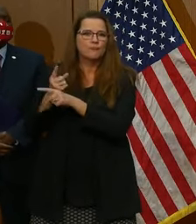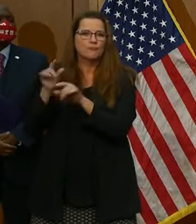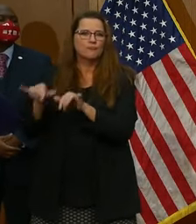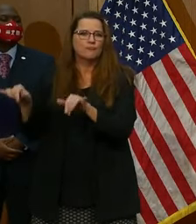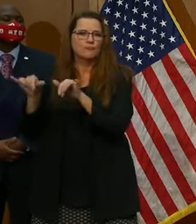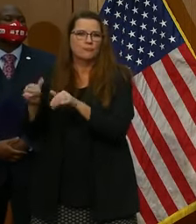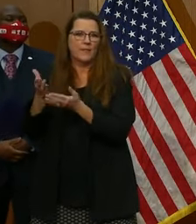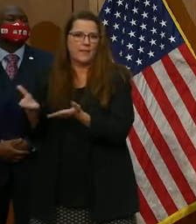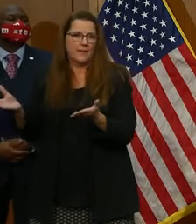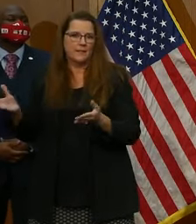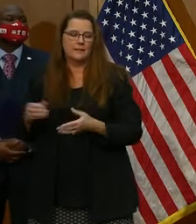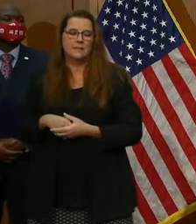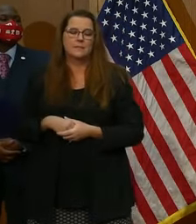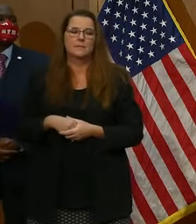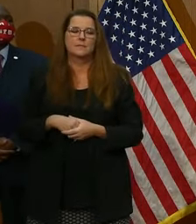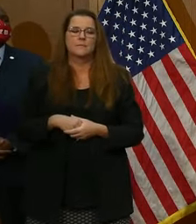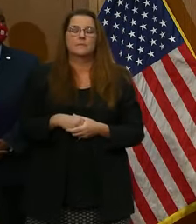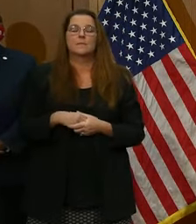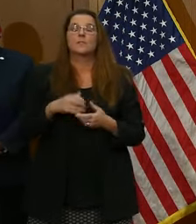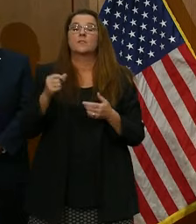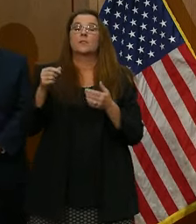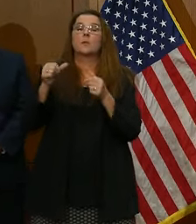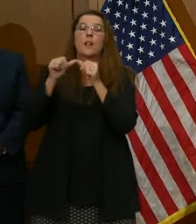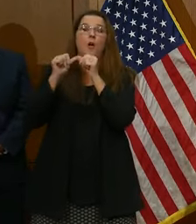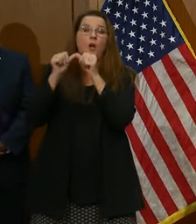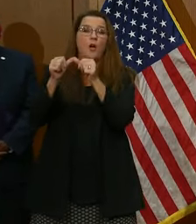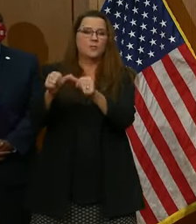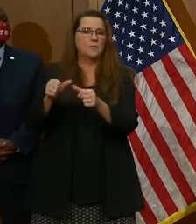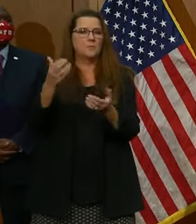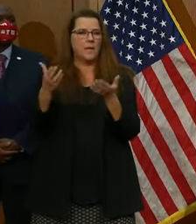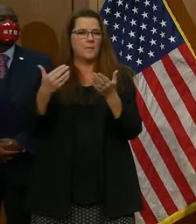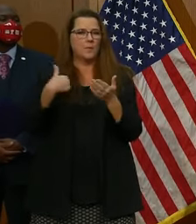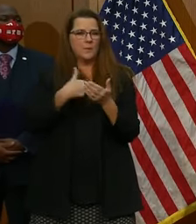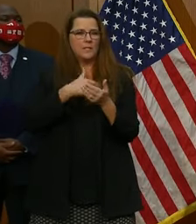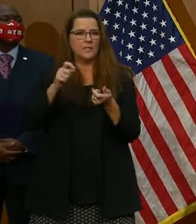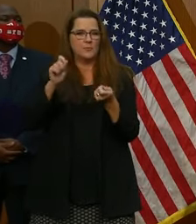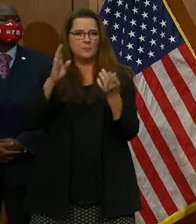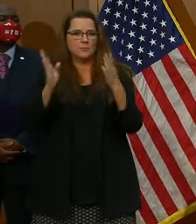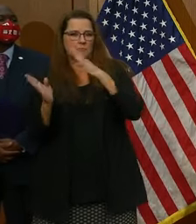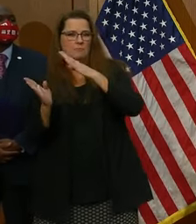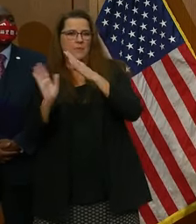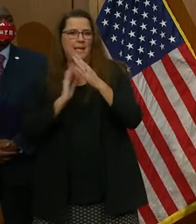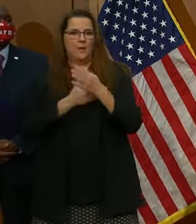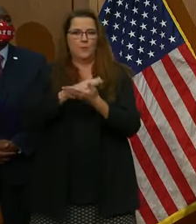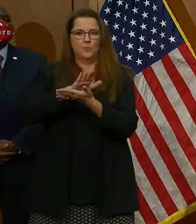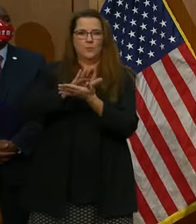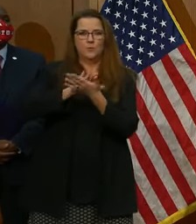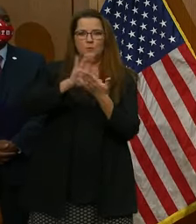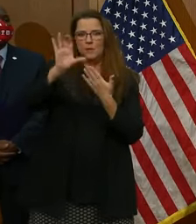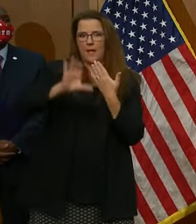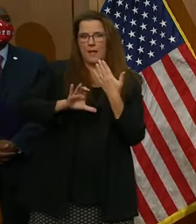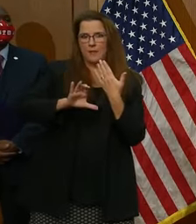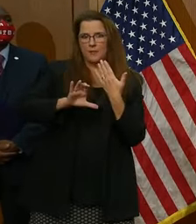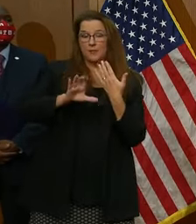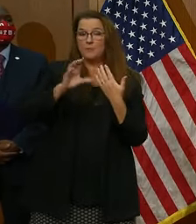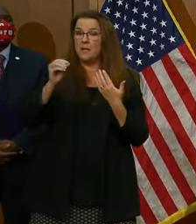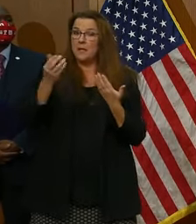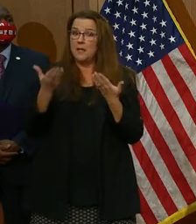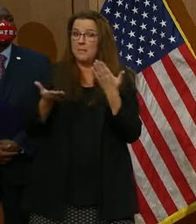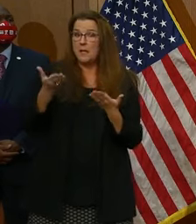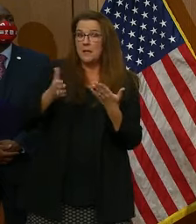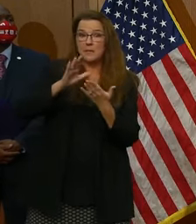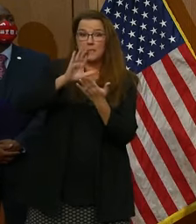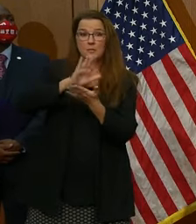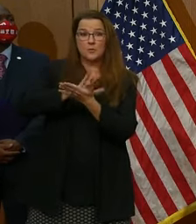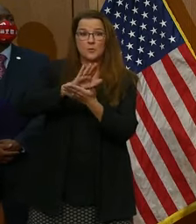we need to look at adjusting our school calendar and the probability of schools operating year-round to